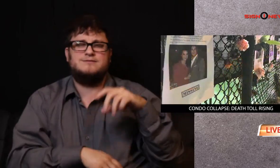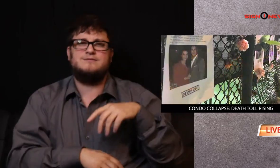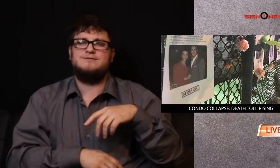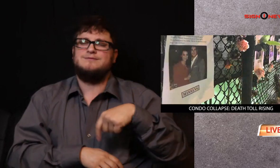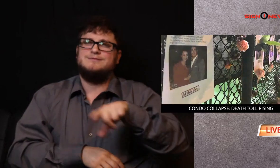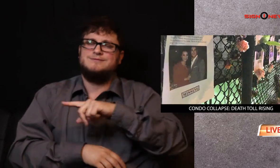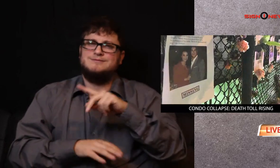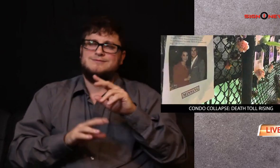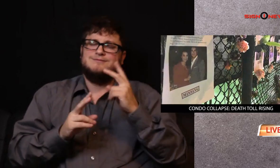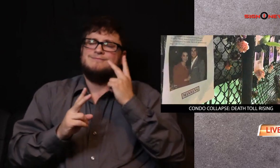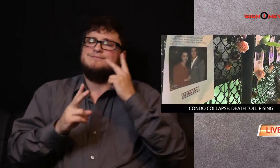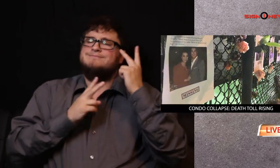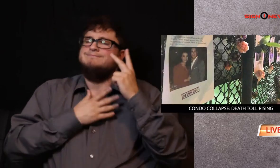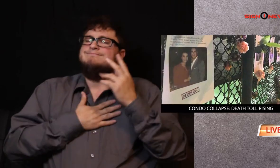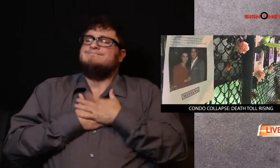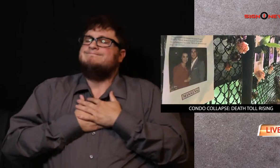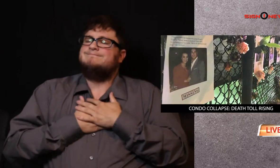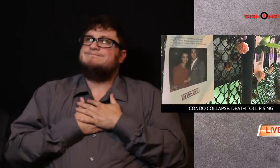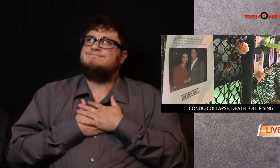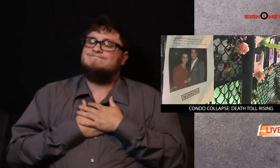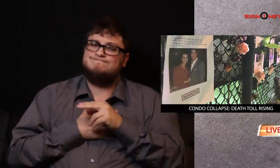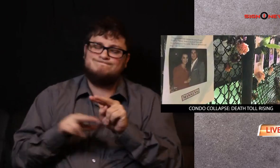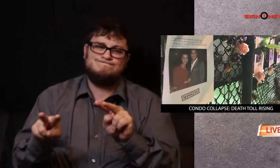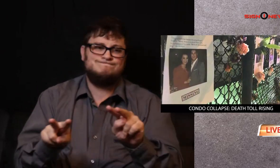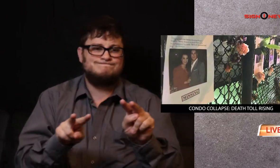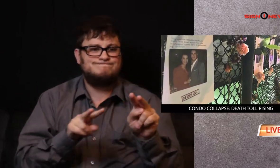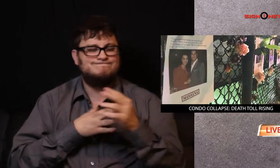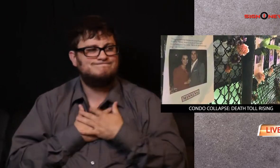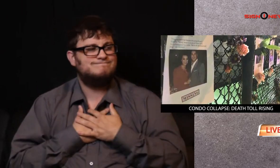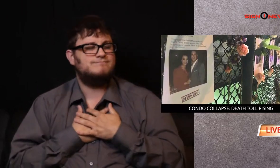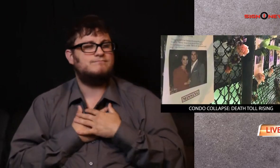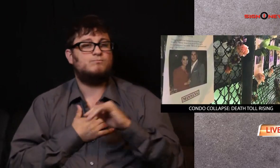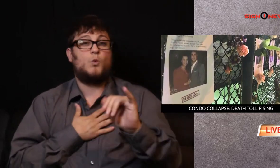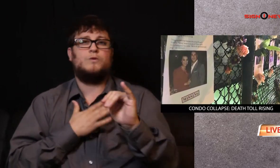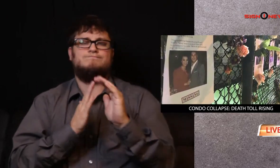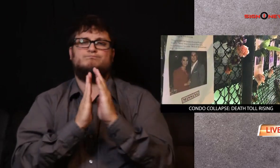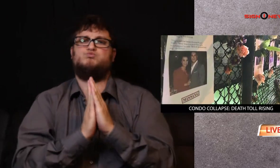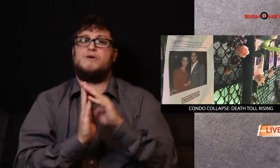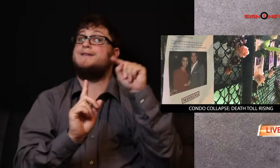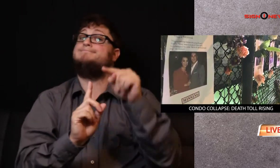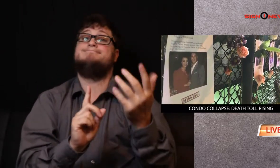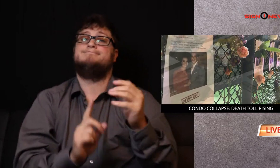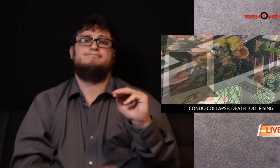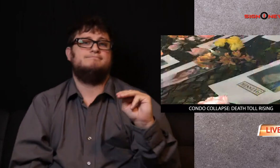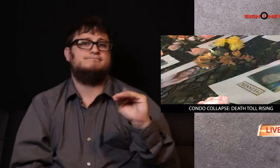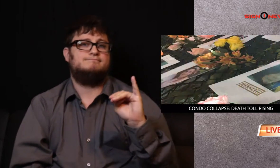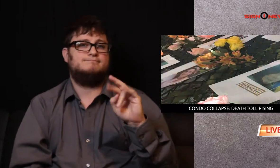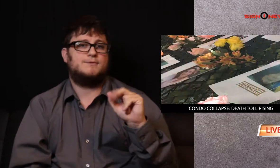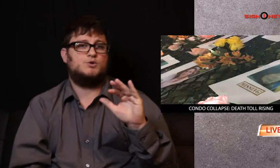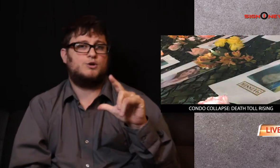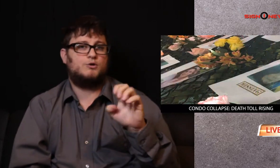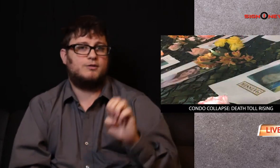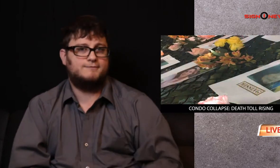for themselves, to reflect, and to pray for a miracle.